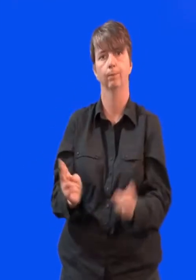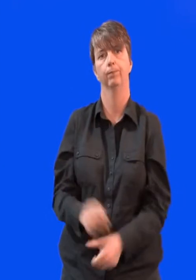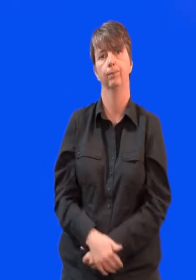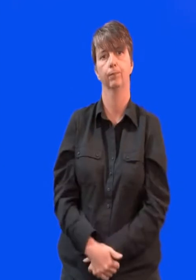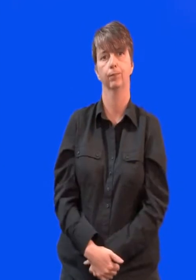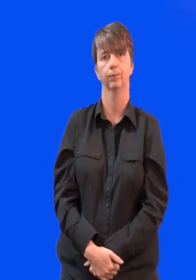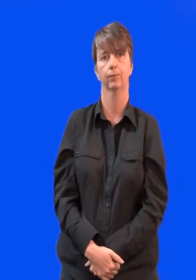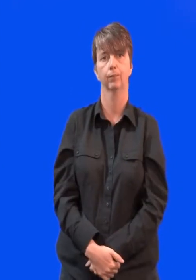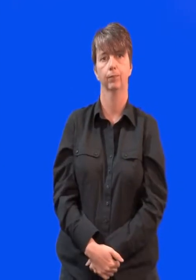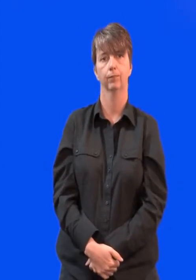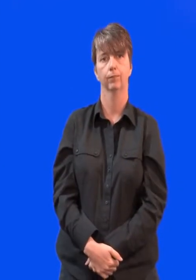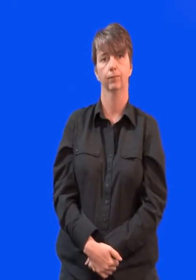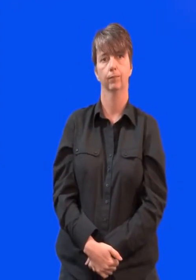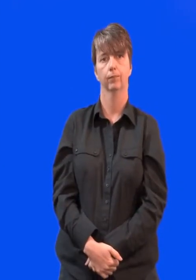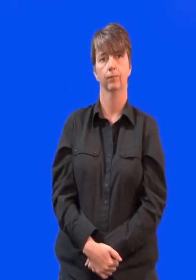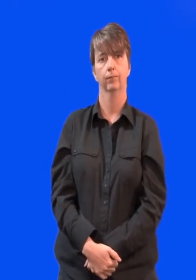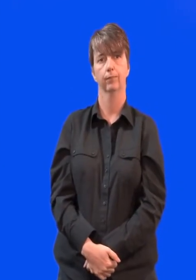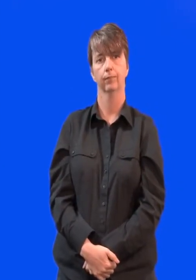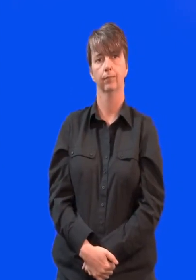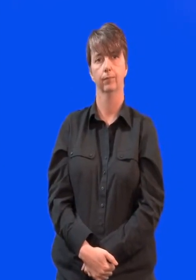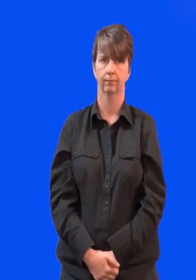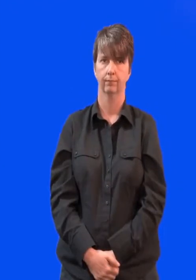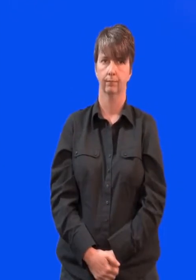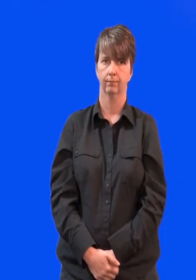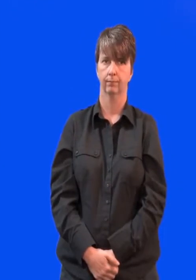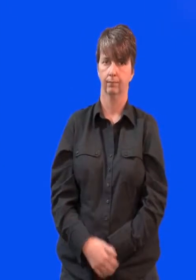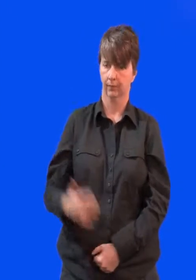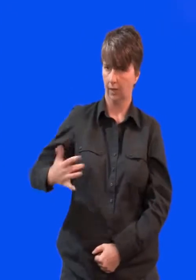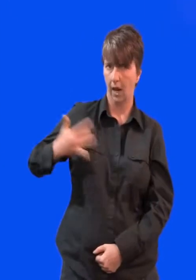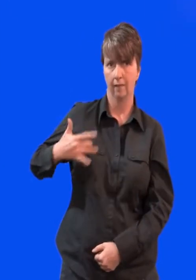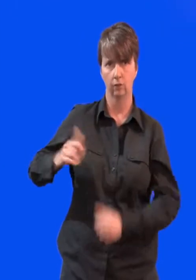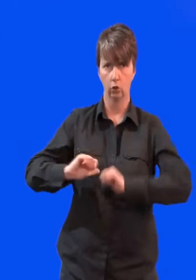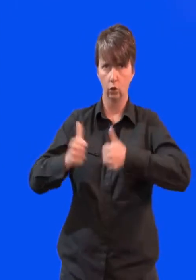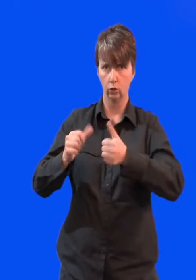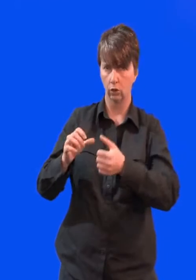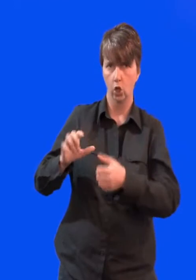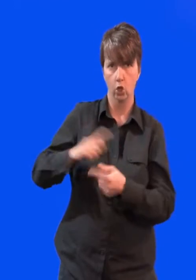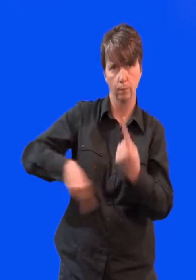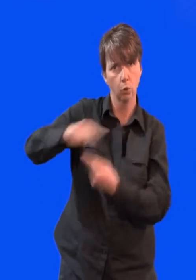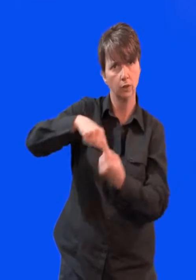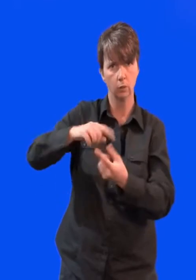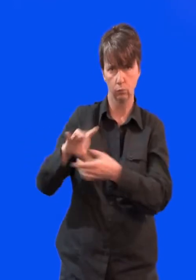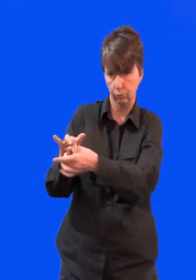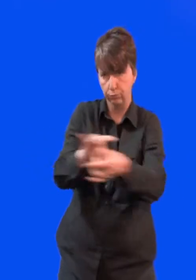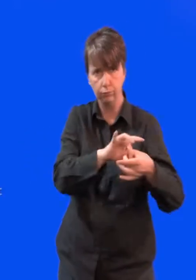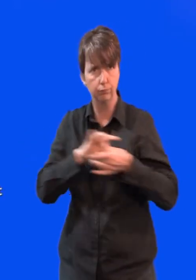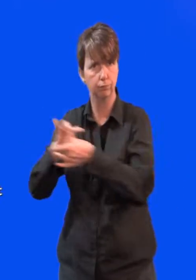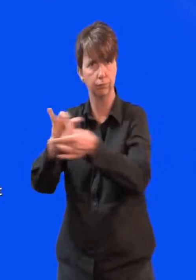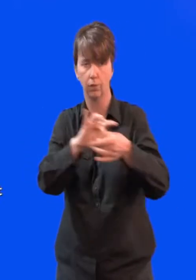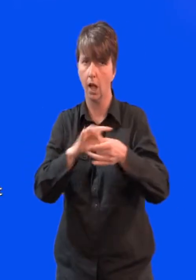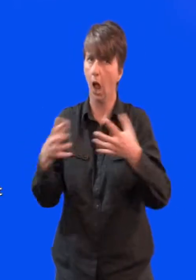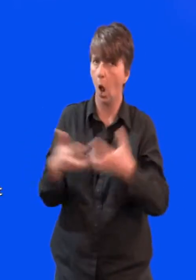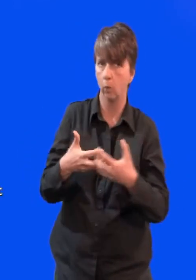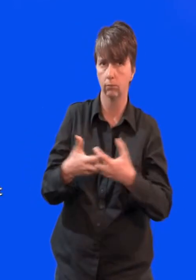also helps old people to be looked after in their own home. To in a place that has good community spirit. Our